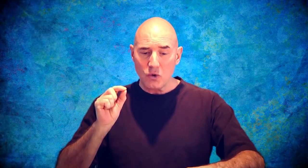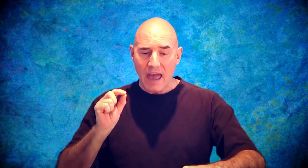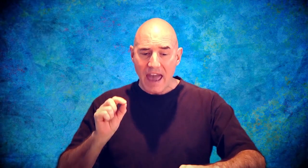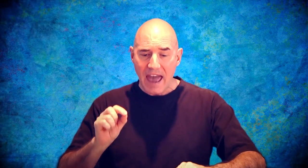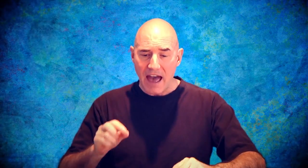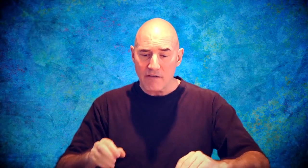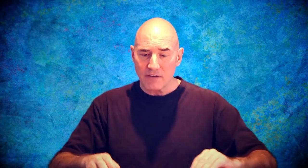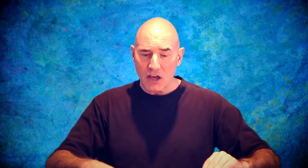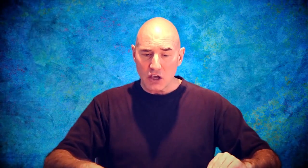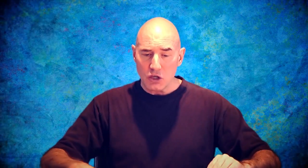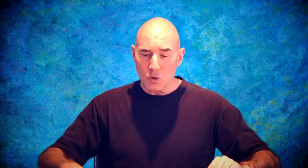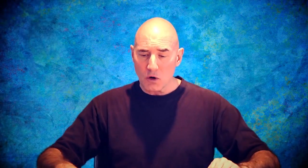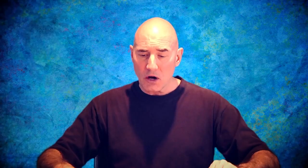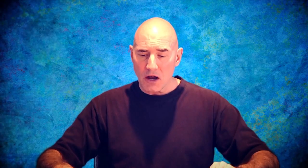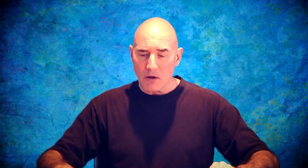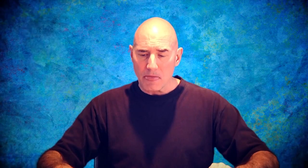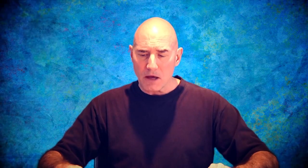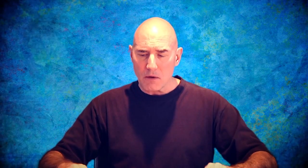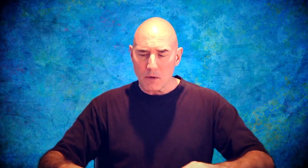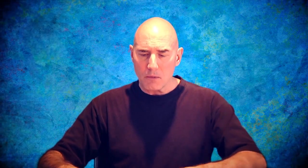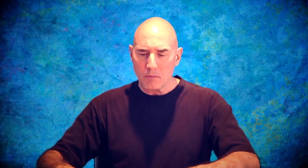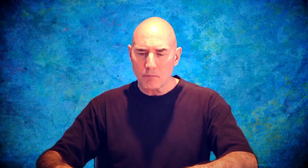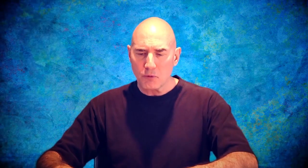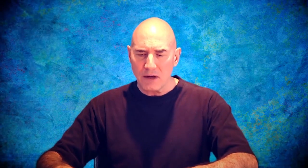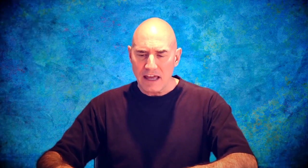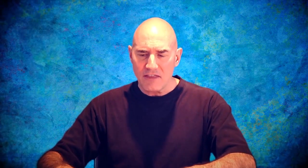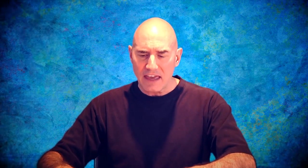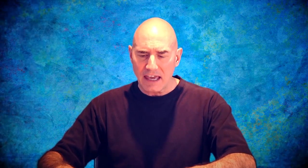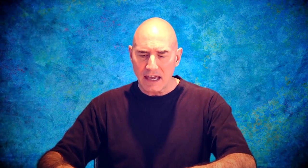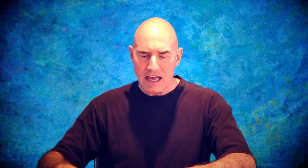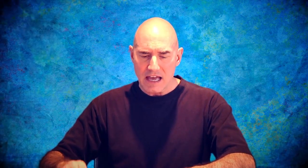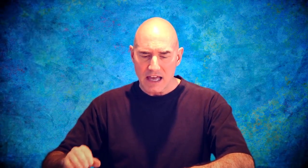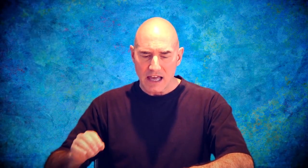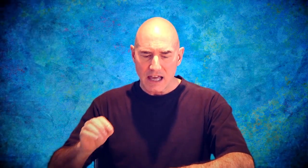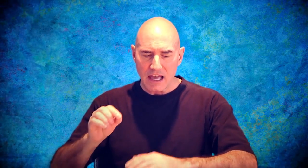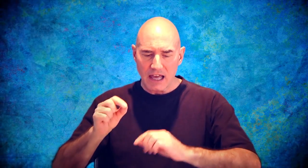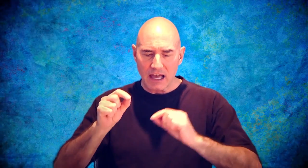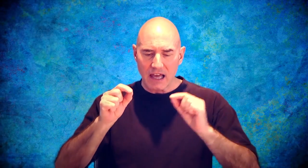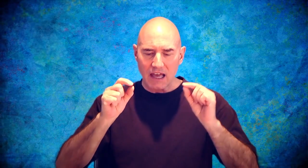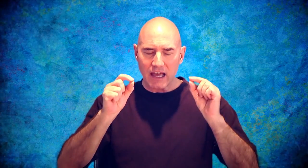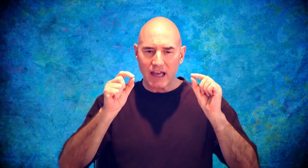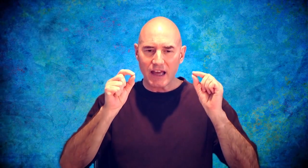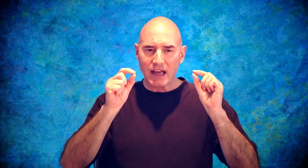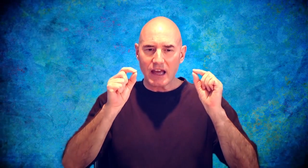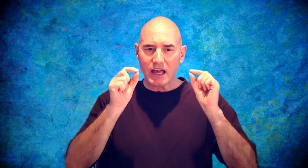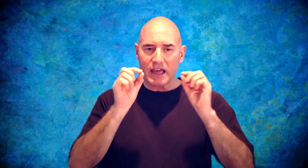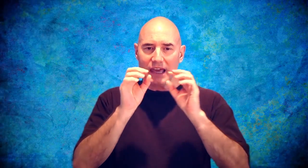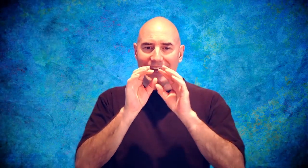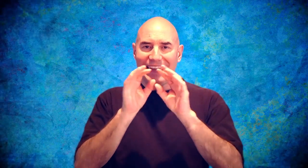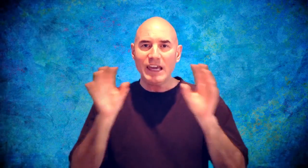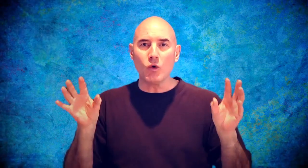have your breathing equal.